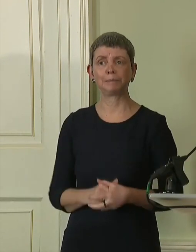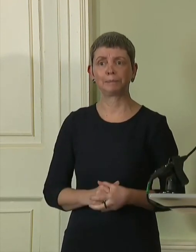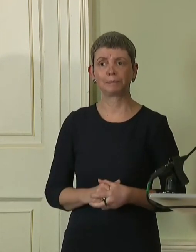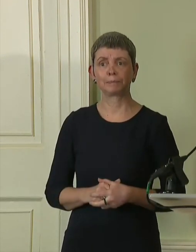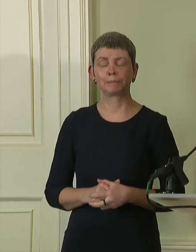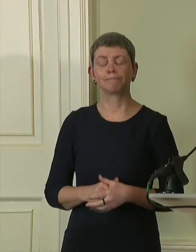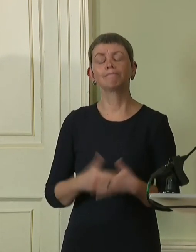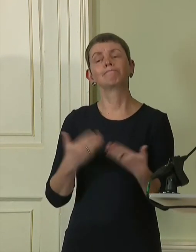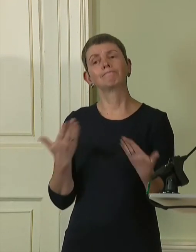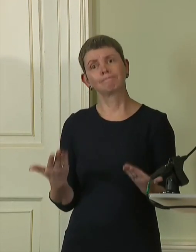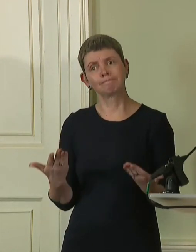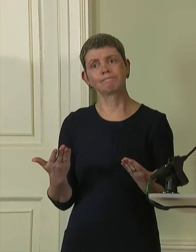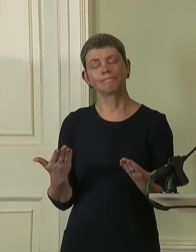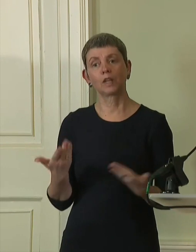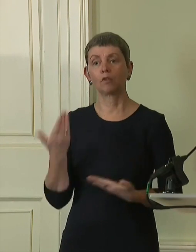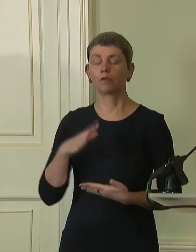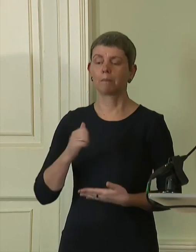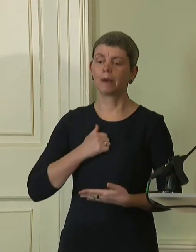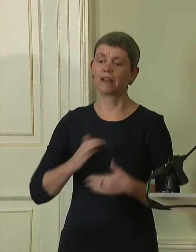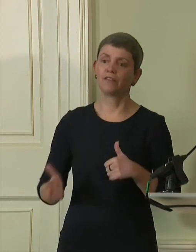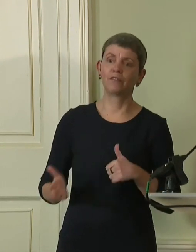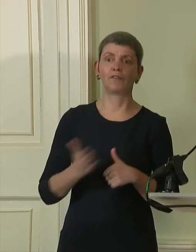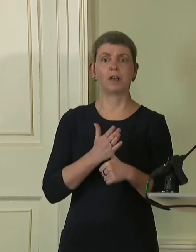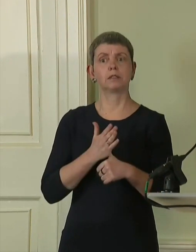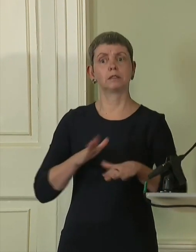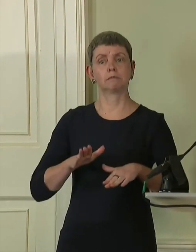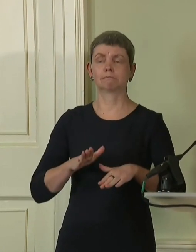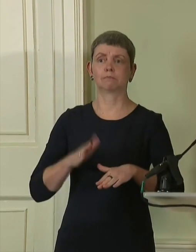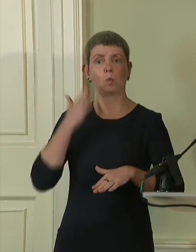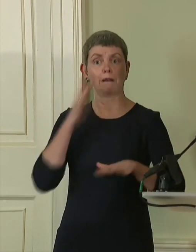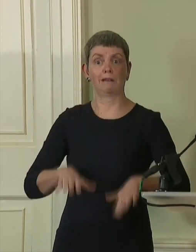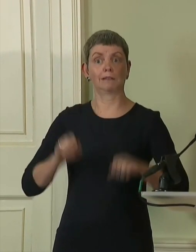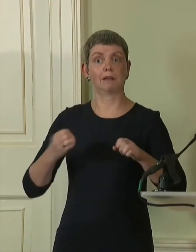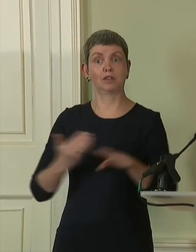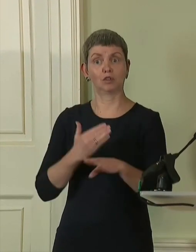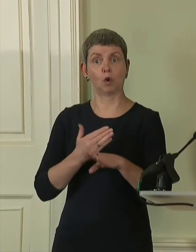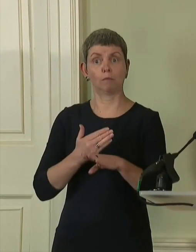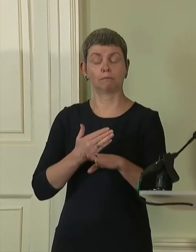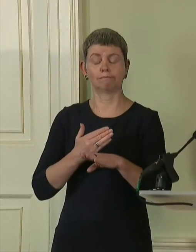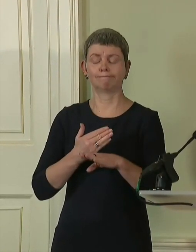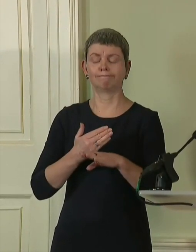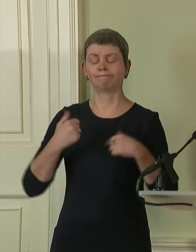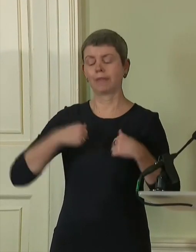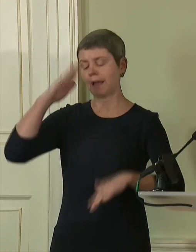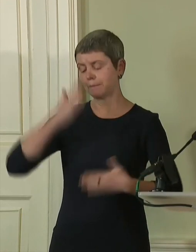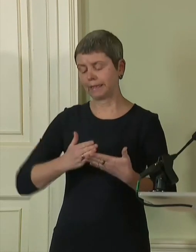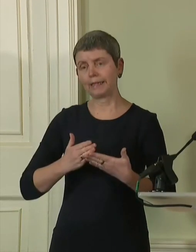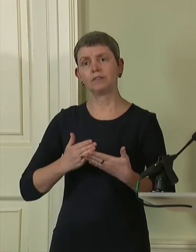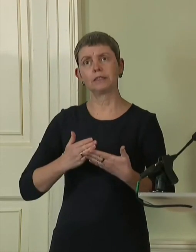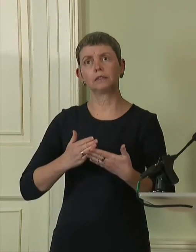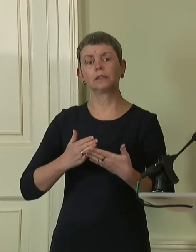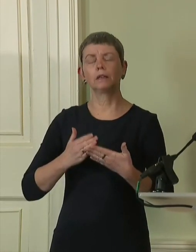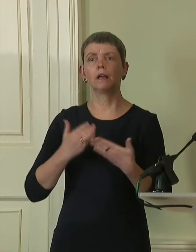However, since my very first moments in the job I have believed that part of